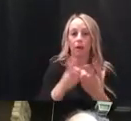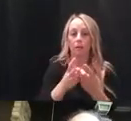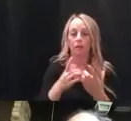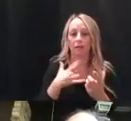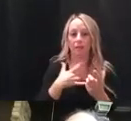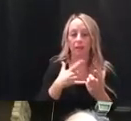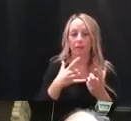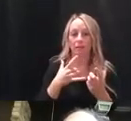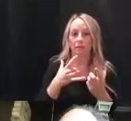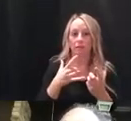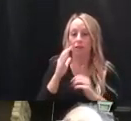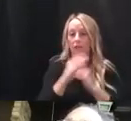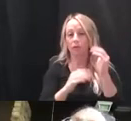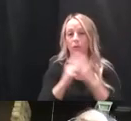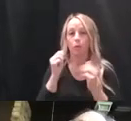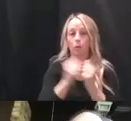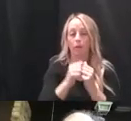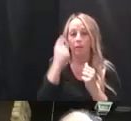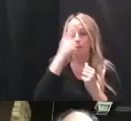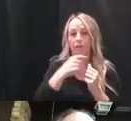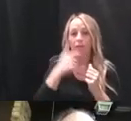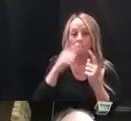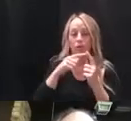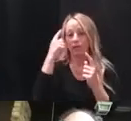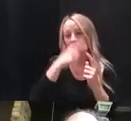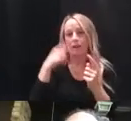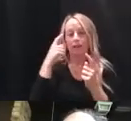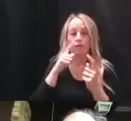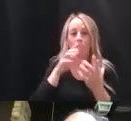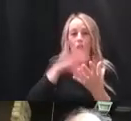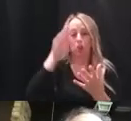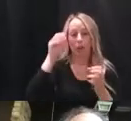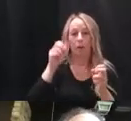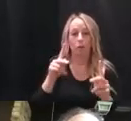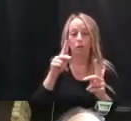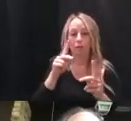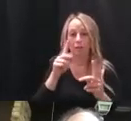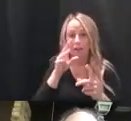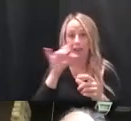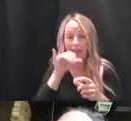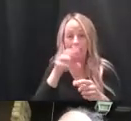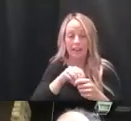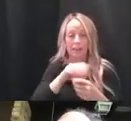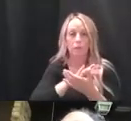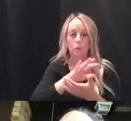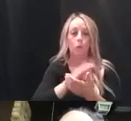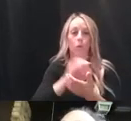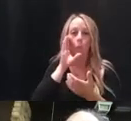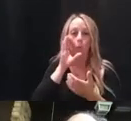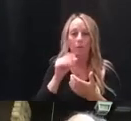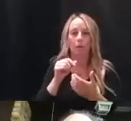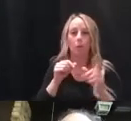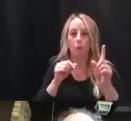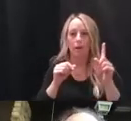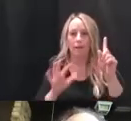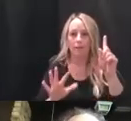learning opportunities in the school would be between one in five cases per 100,000 per day.